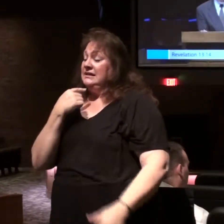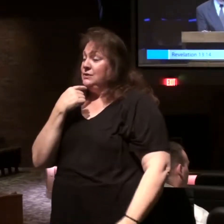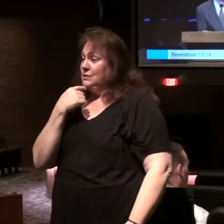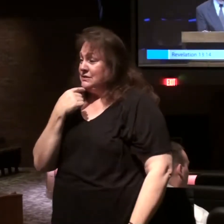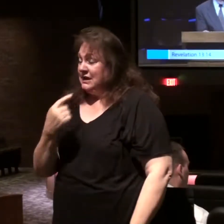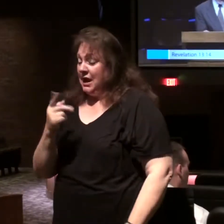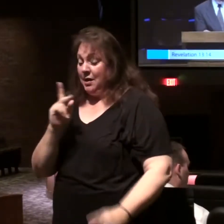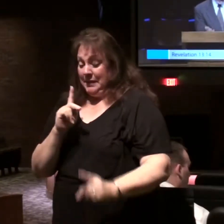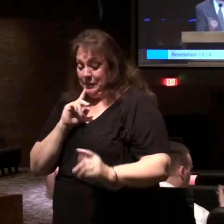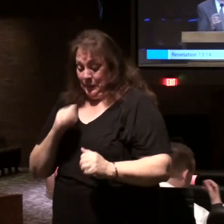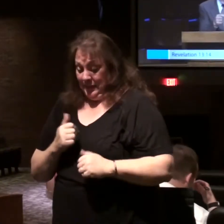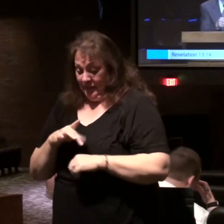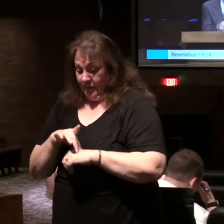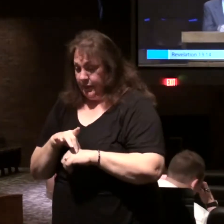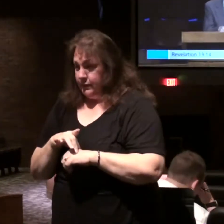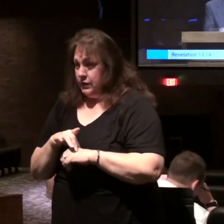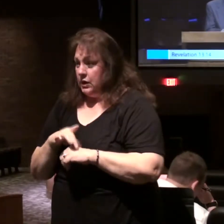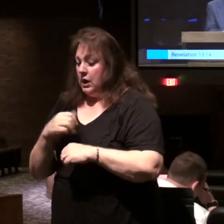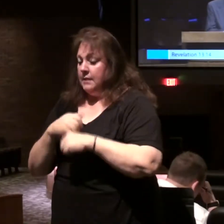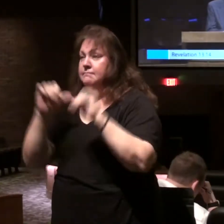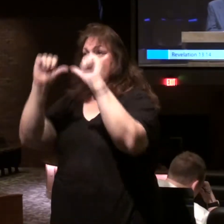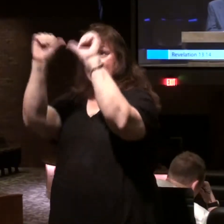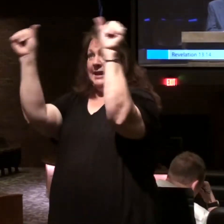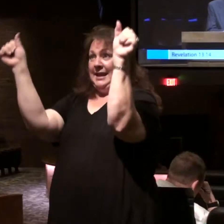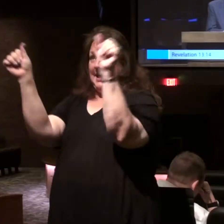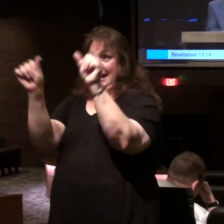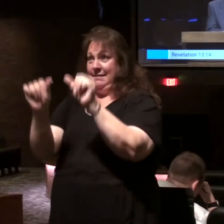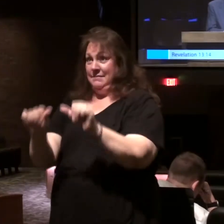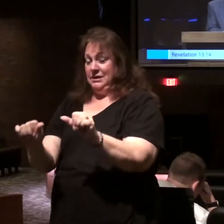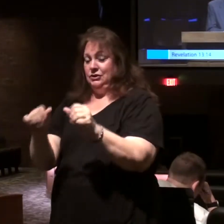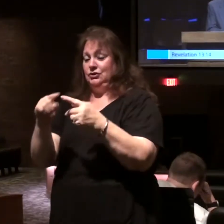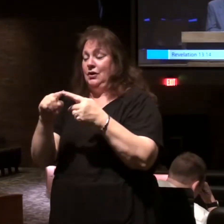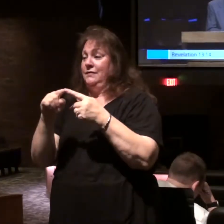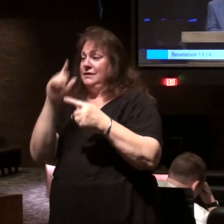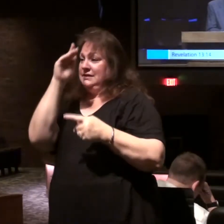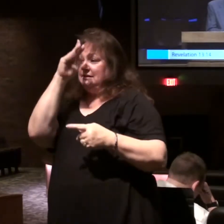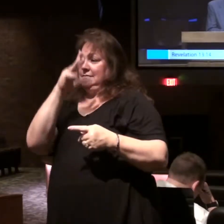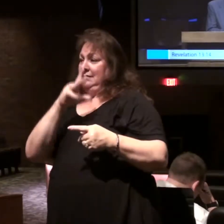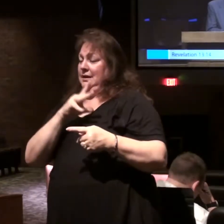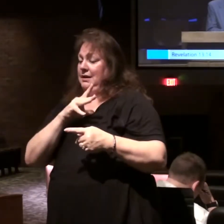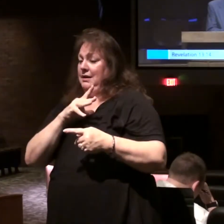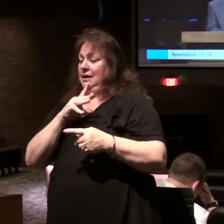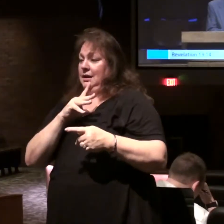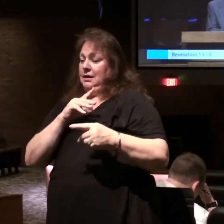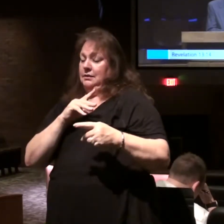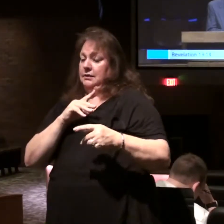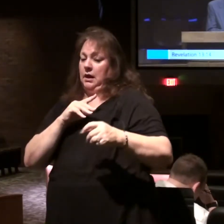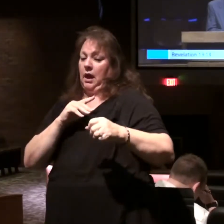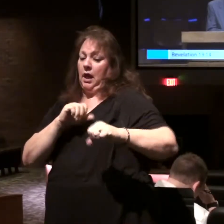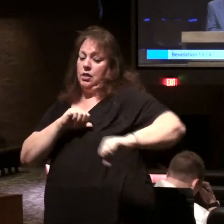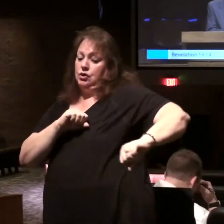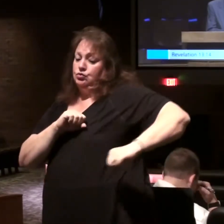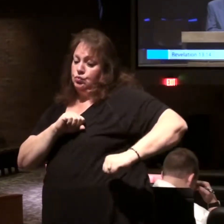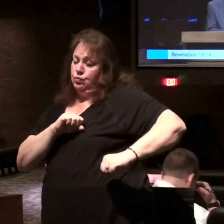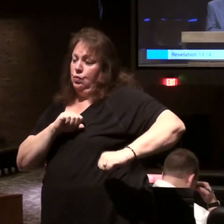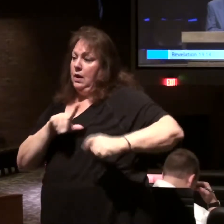those who dwell on the earth to make an image to the beast who has had the wound of the sword and come to life. And